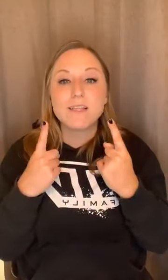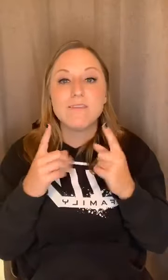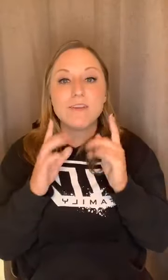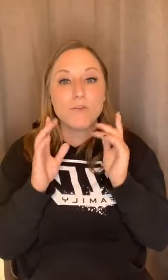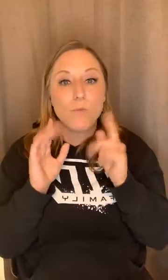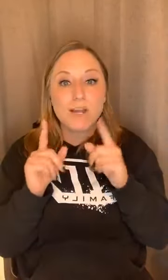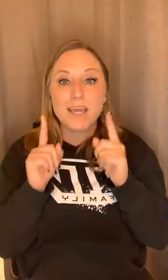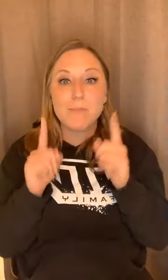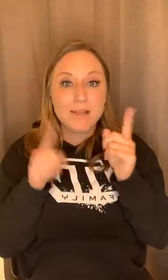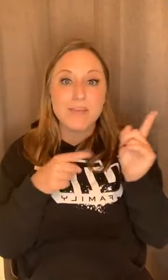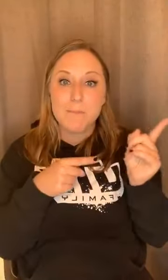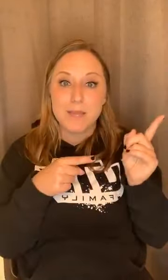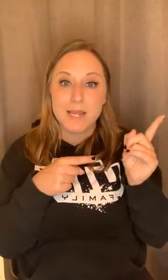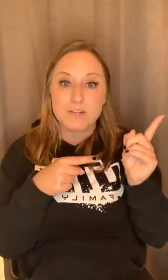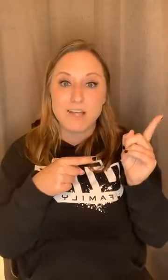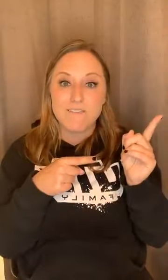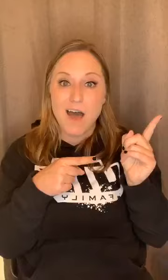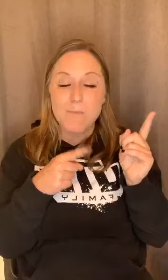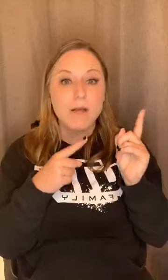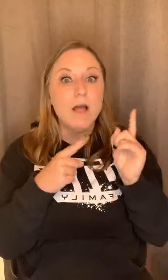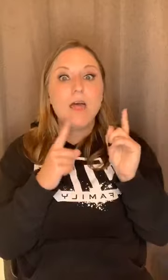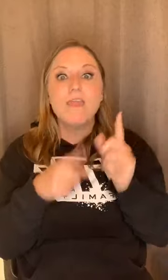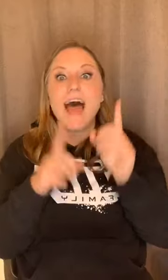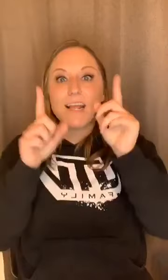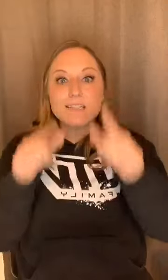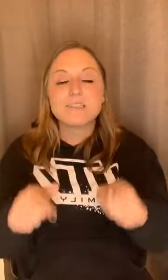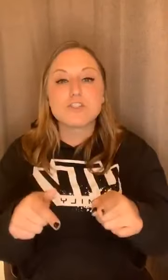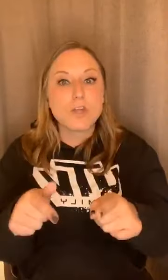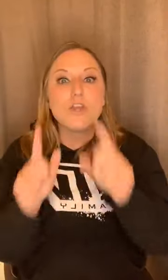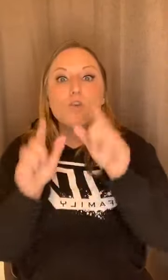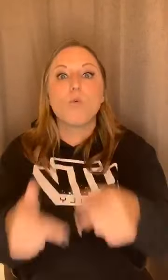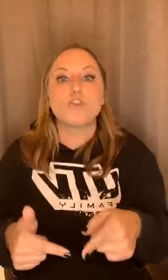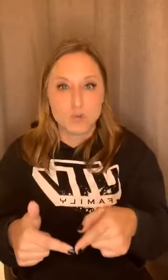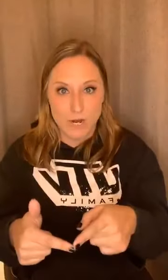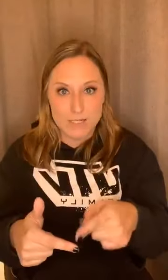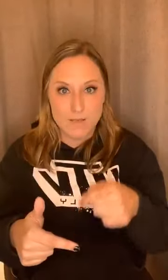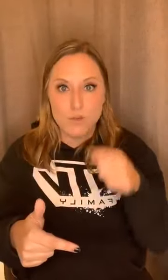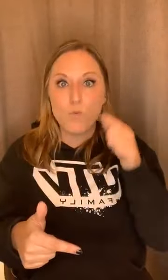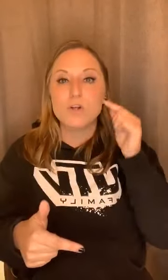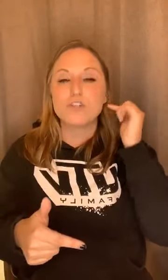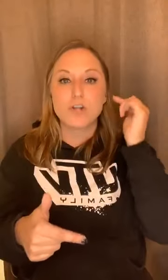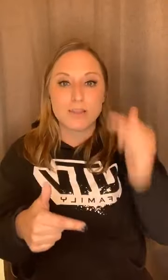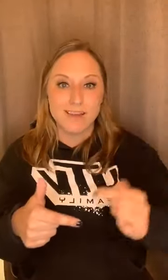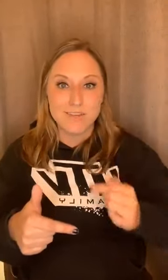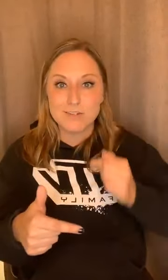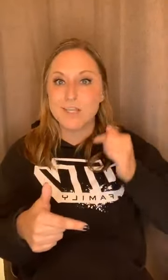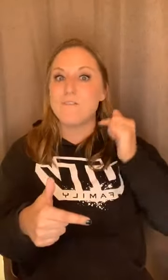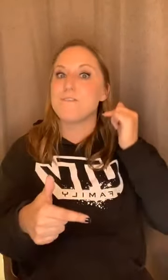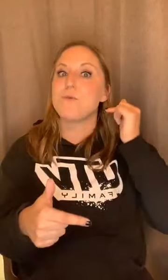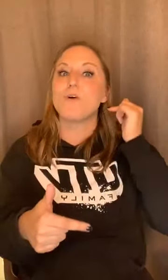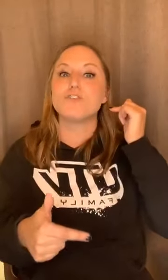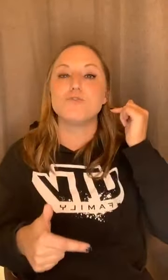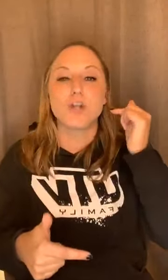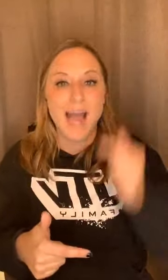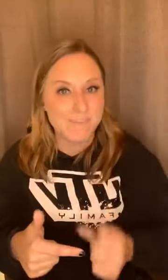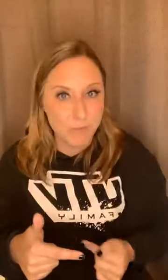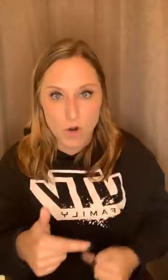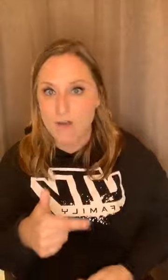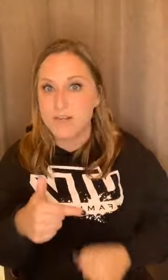live. And if you want to keep living and beating yourself up, that is your choice. If you want to start loving yourself, if you want to start having more confidence,